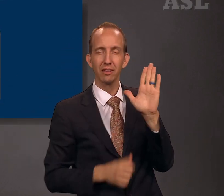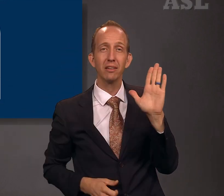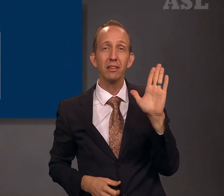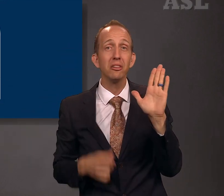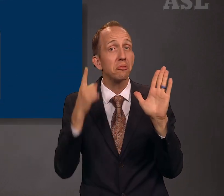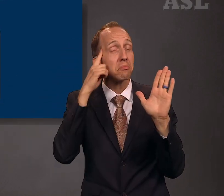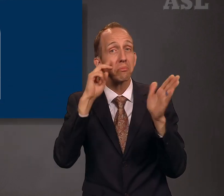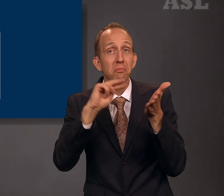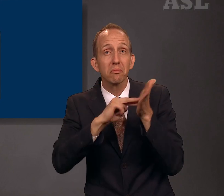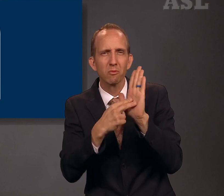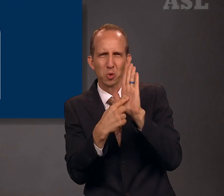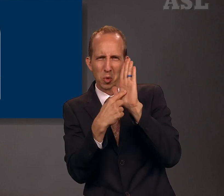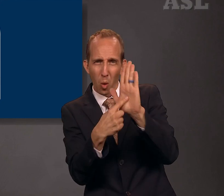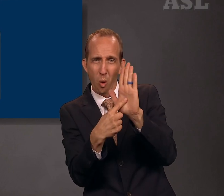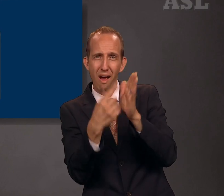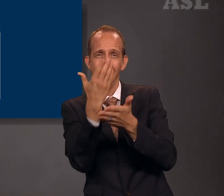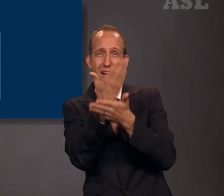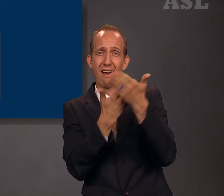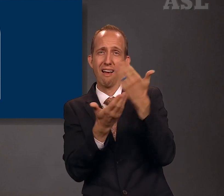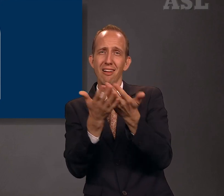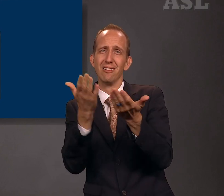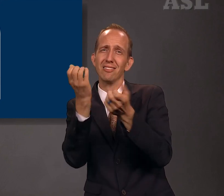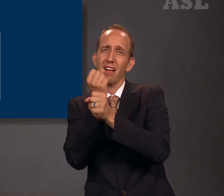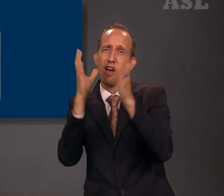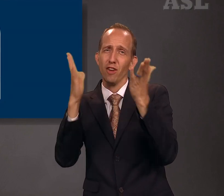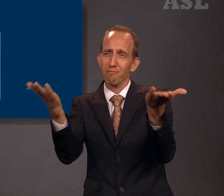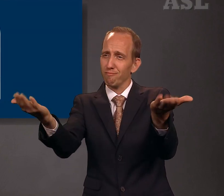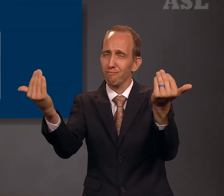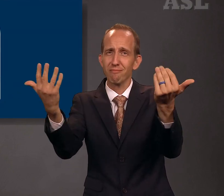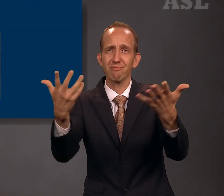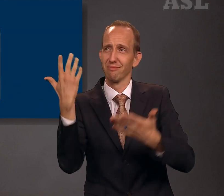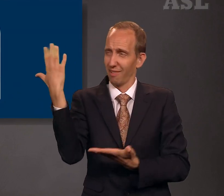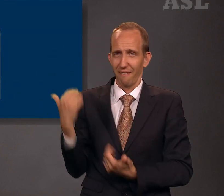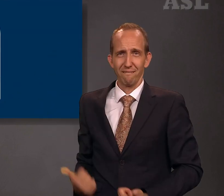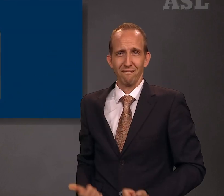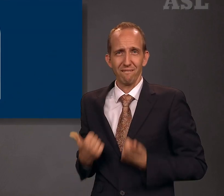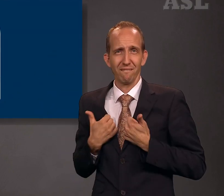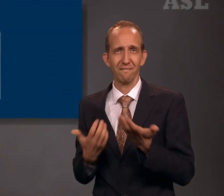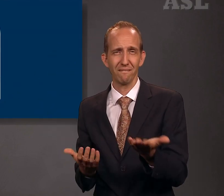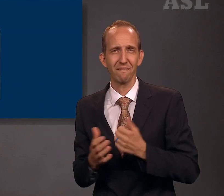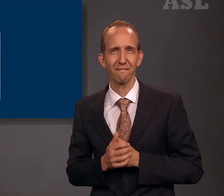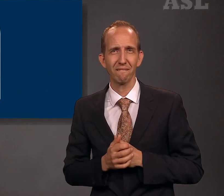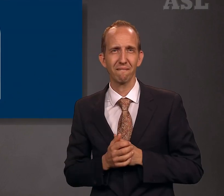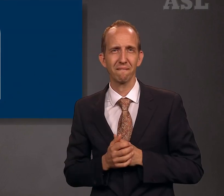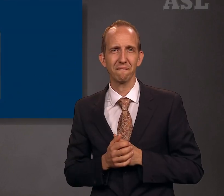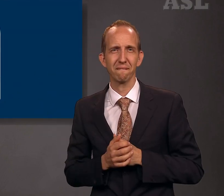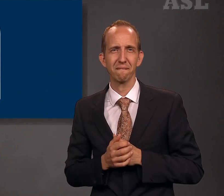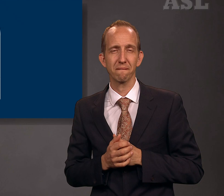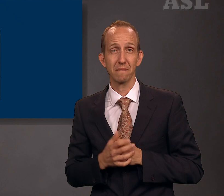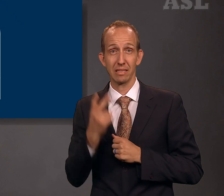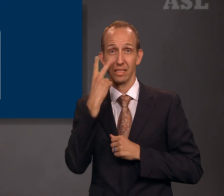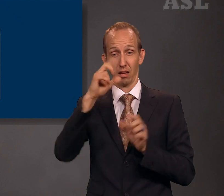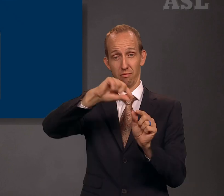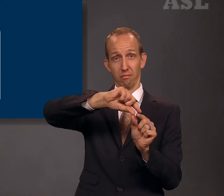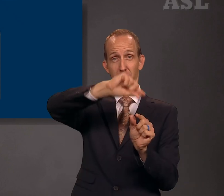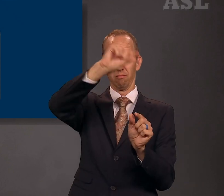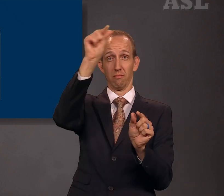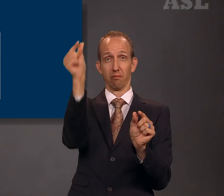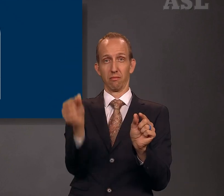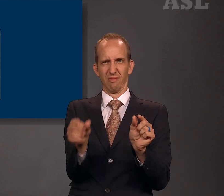embrace all who will come unto Him. Symbolically, Jesus Christ is standing under an arch,